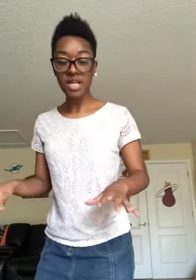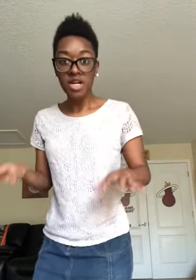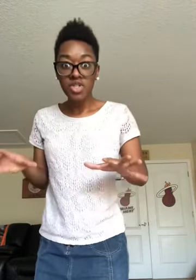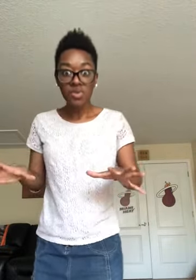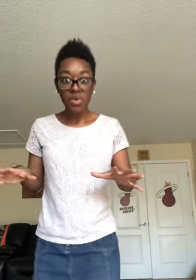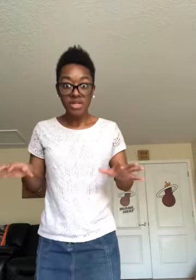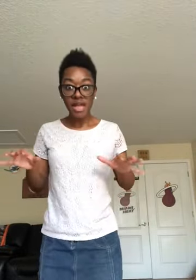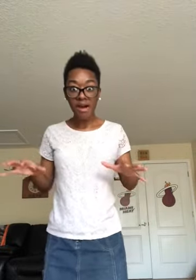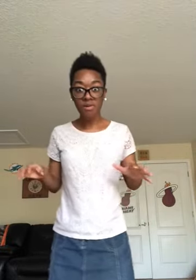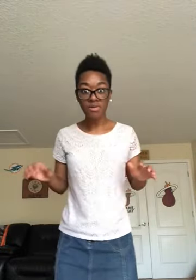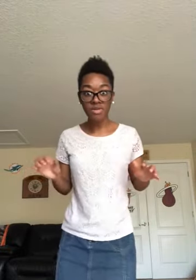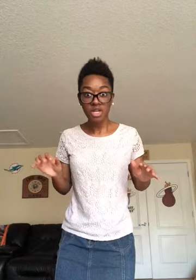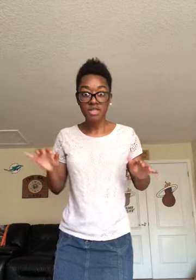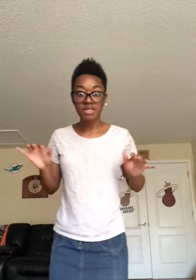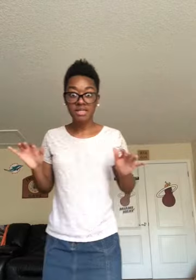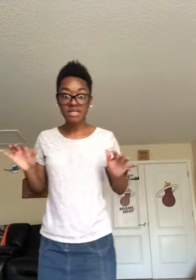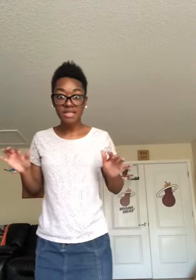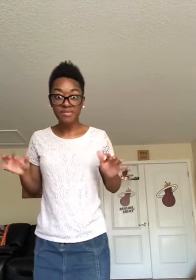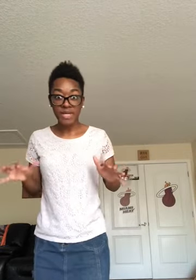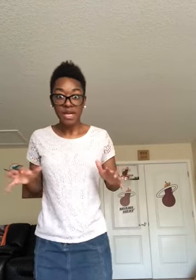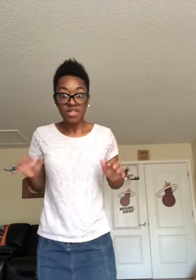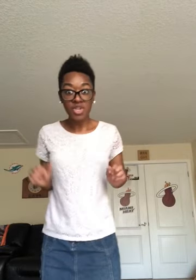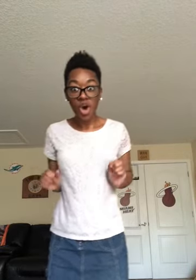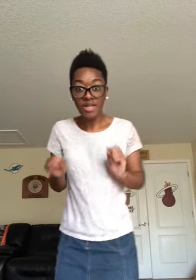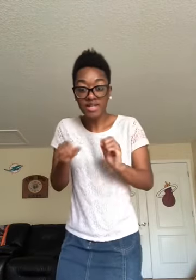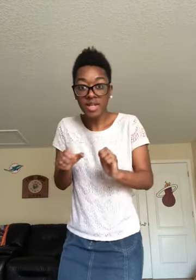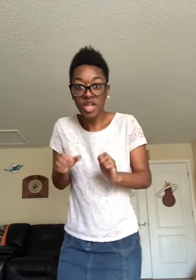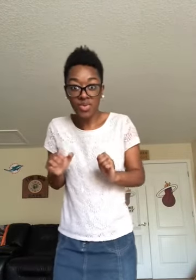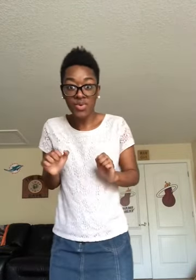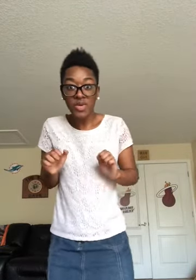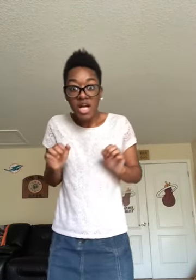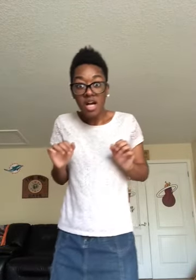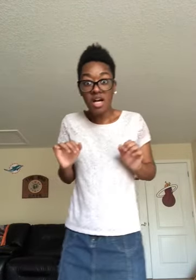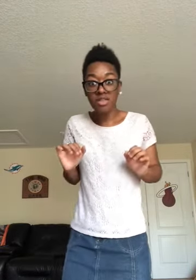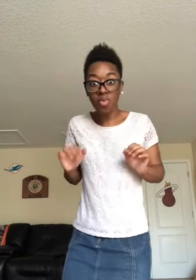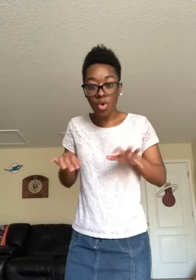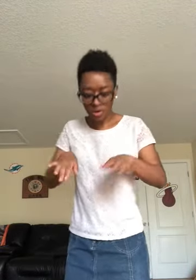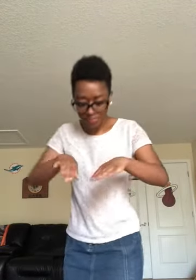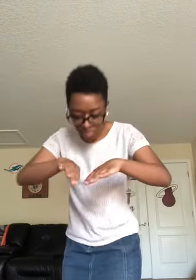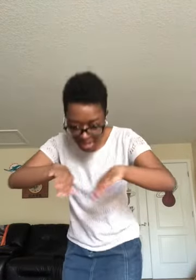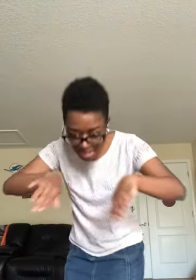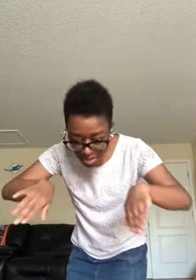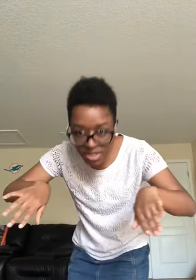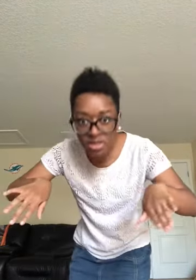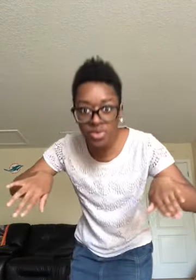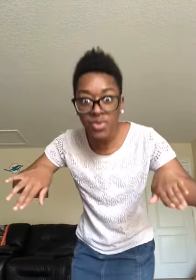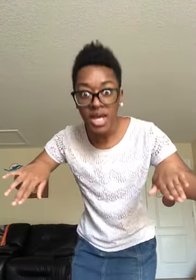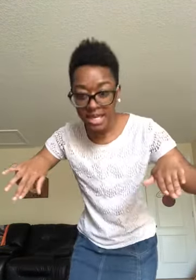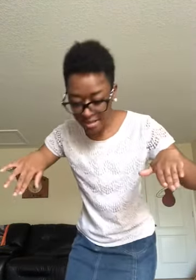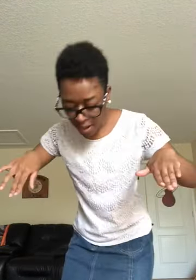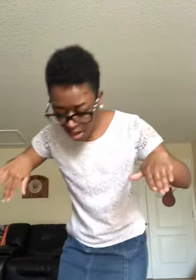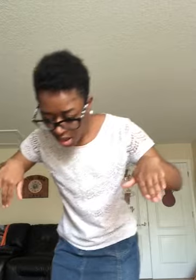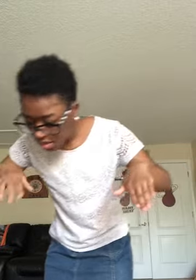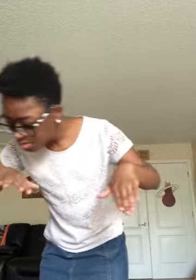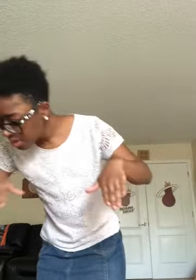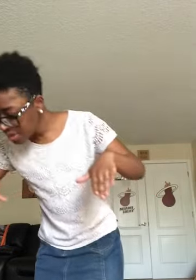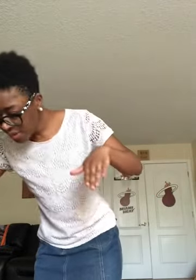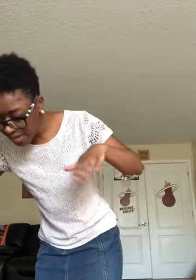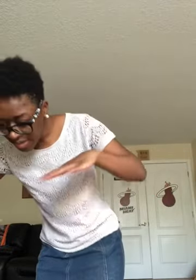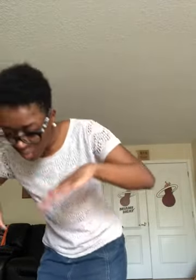So now Skippy, the dog is looking through the water and he looks through, he's like, he's looking at the